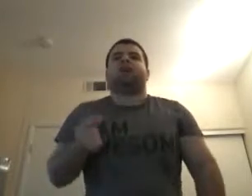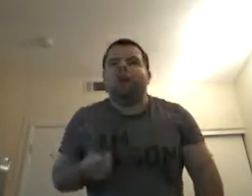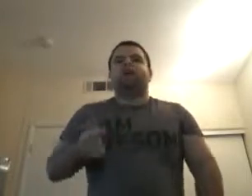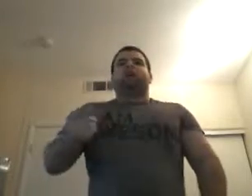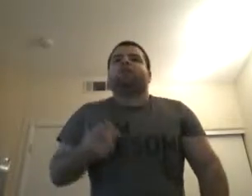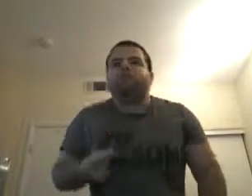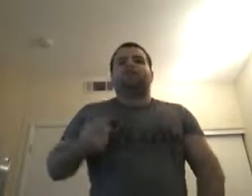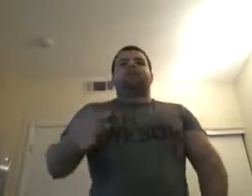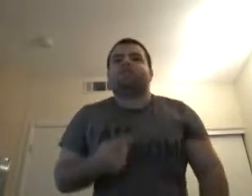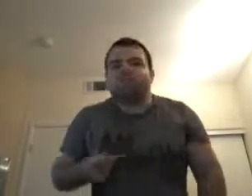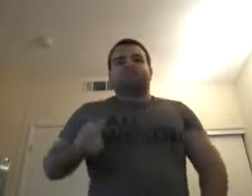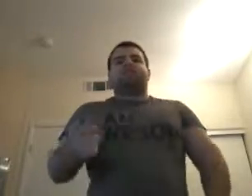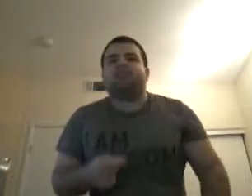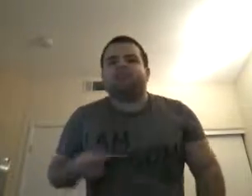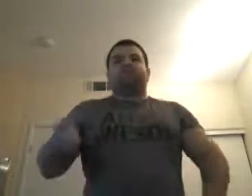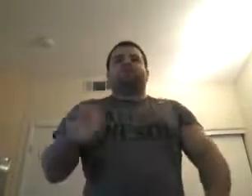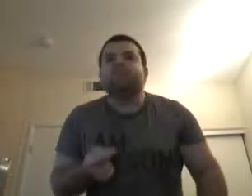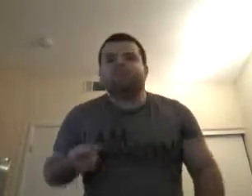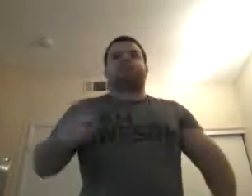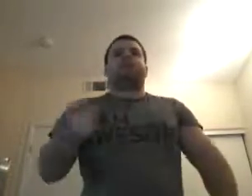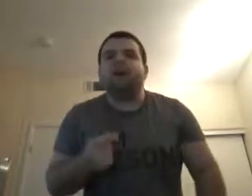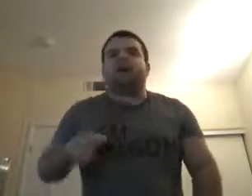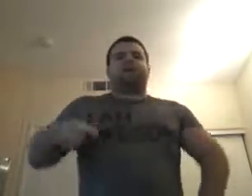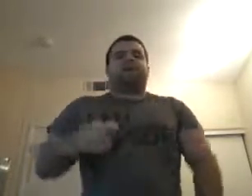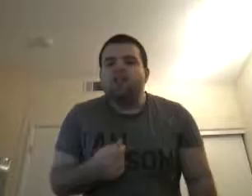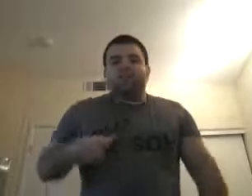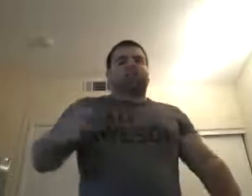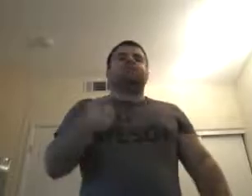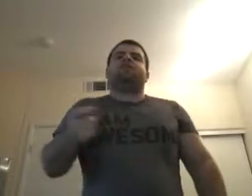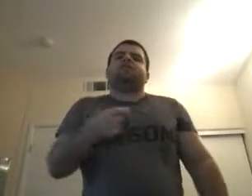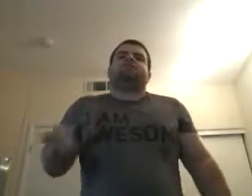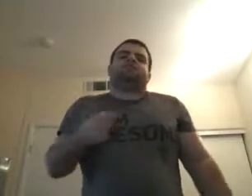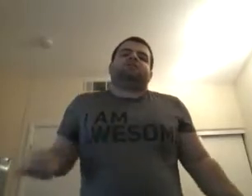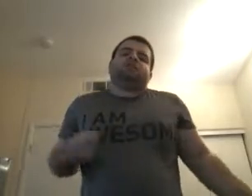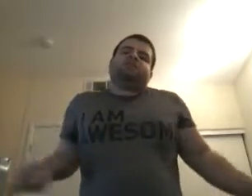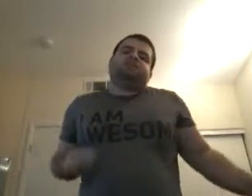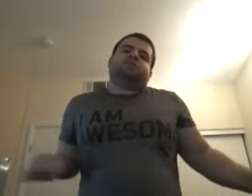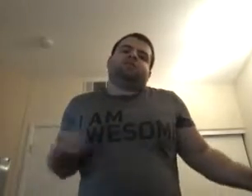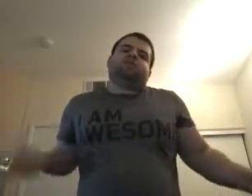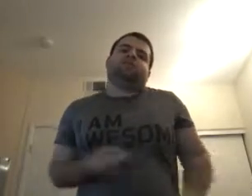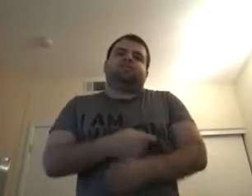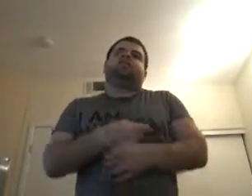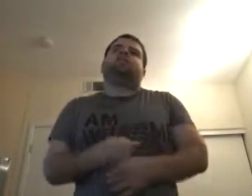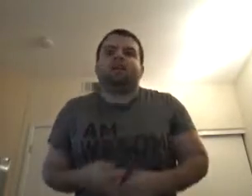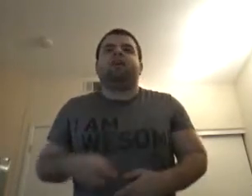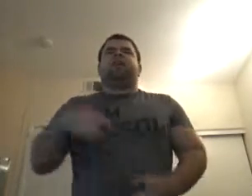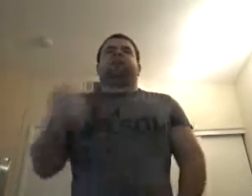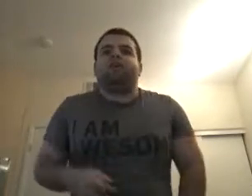said, it's coming right. She said, it's coming right. my friend. I'll tell